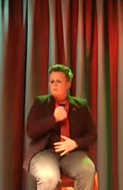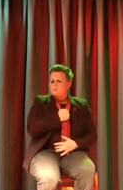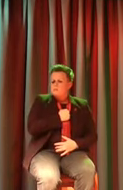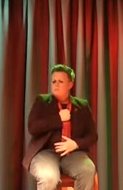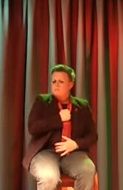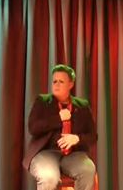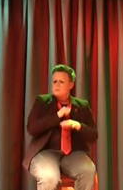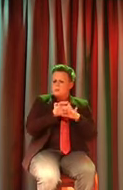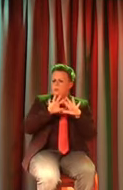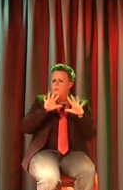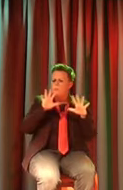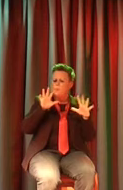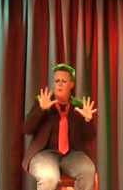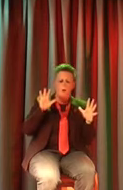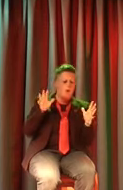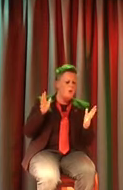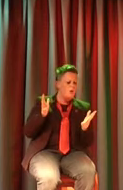Took my world